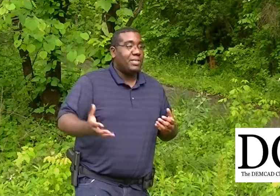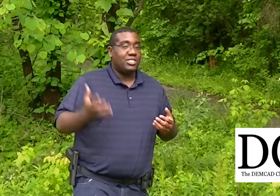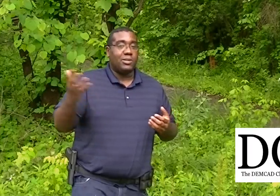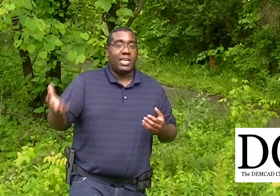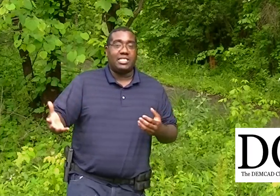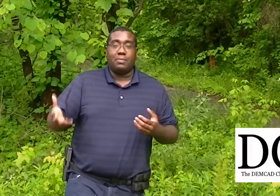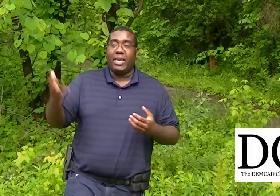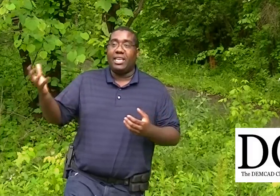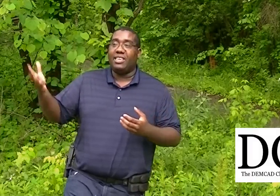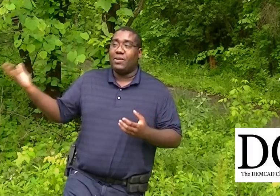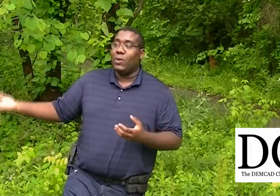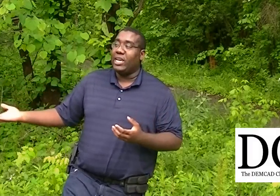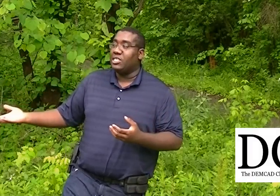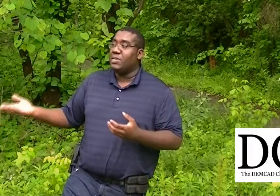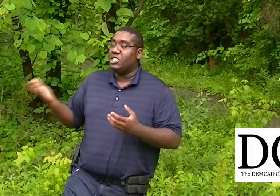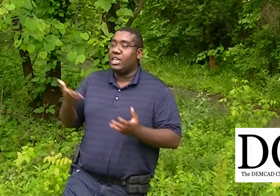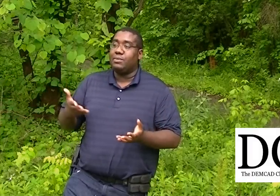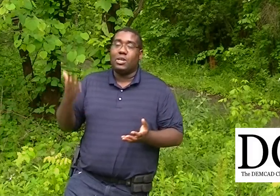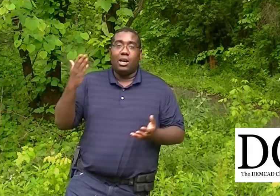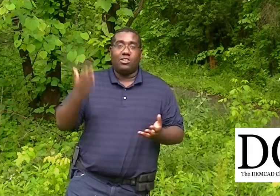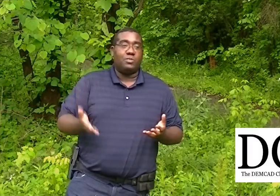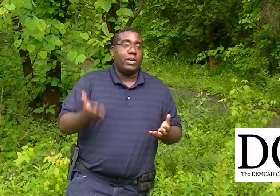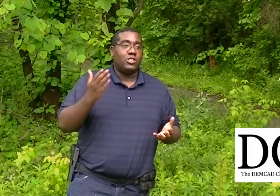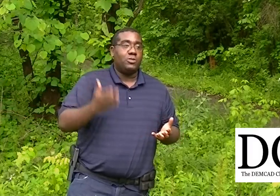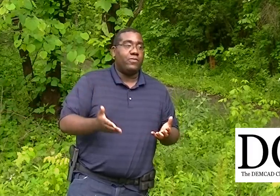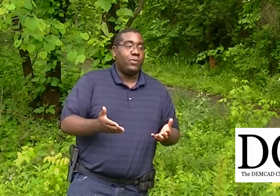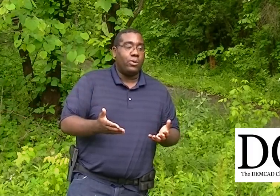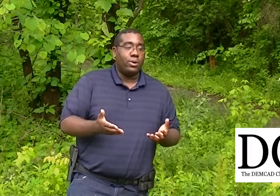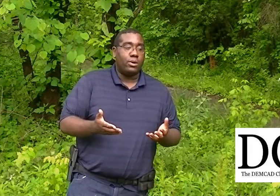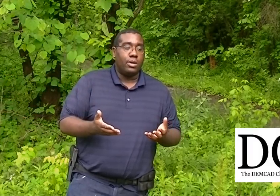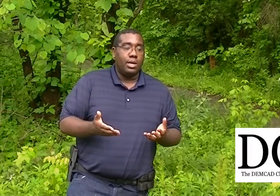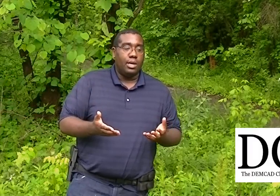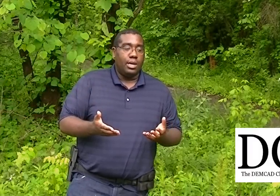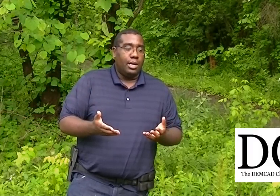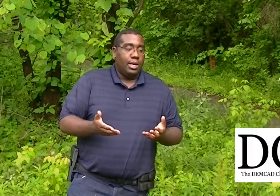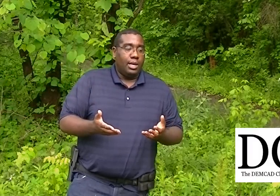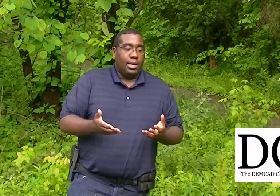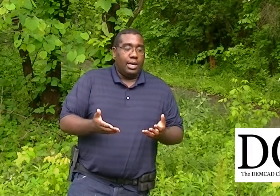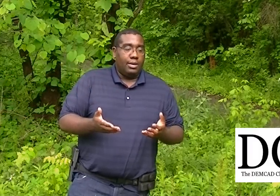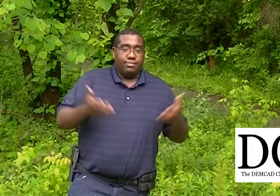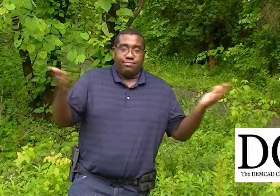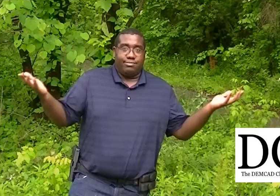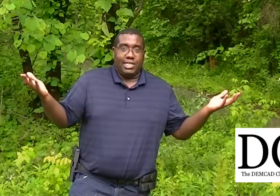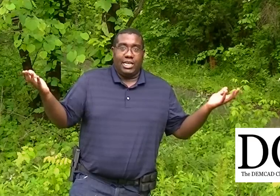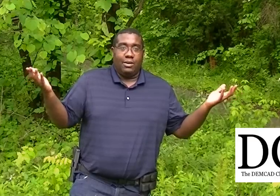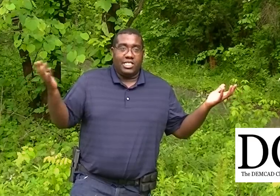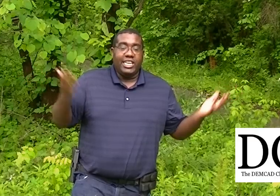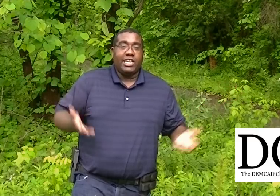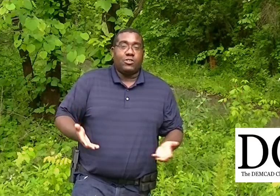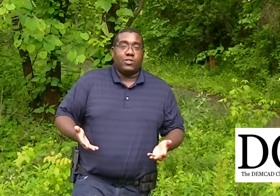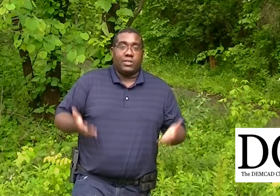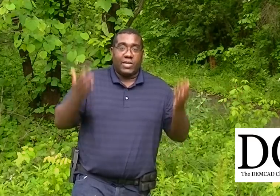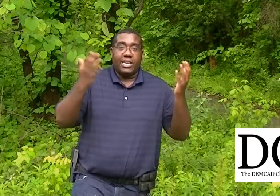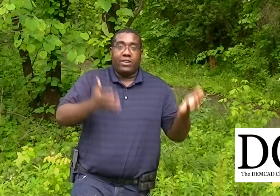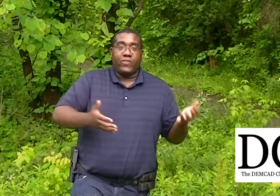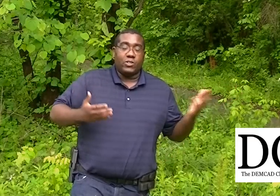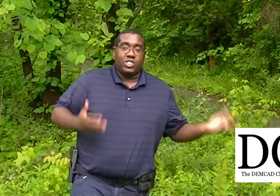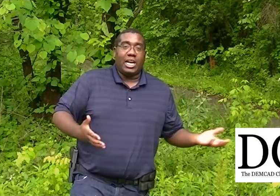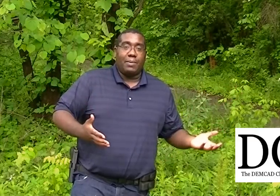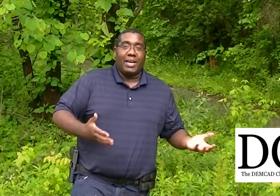necessarily has to pay a living wage. Some of these jobs are just better suited for, you know, teenagers getting their first job. I